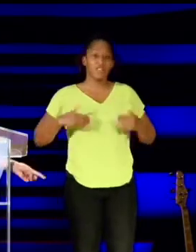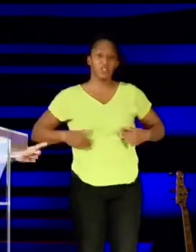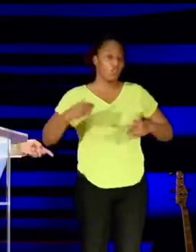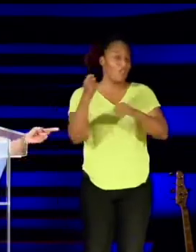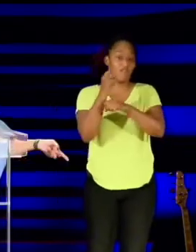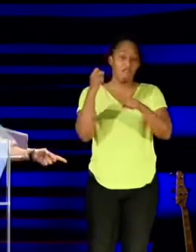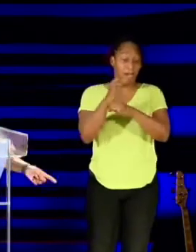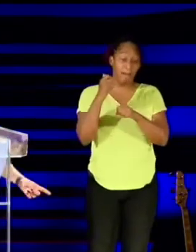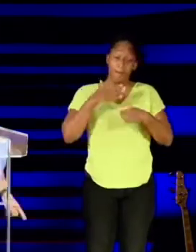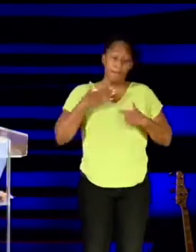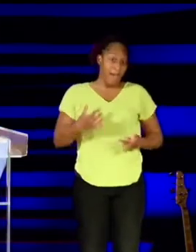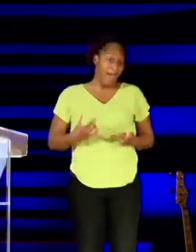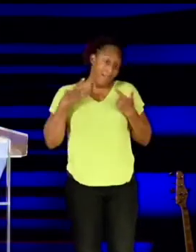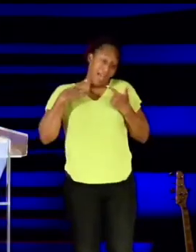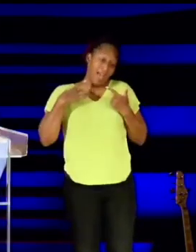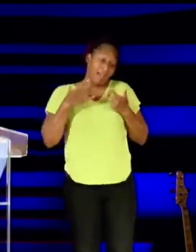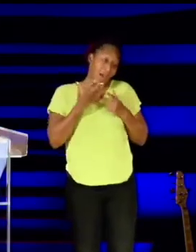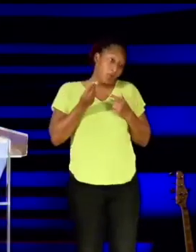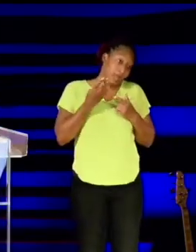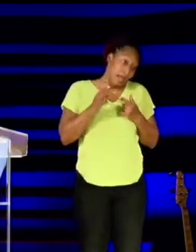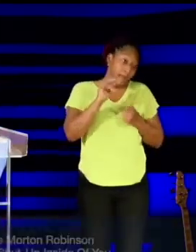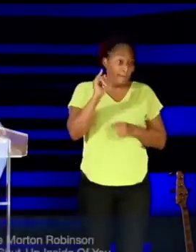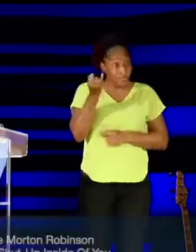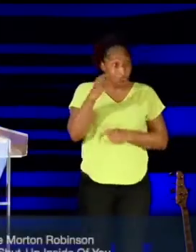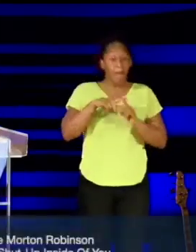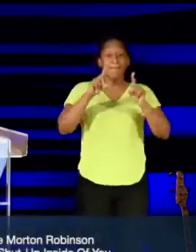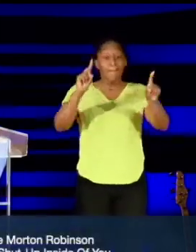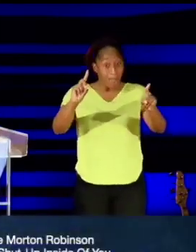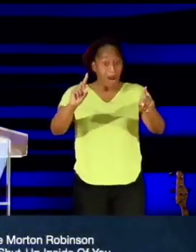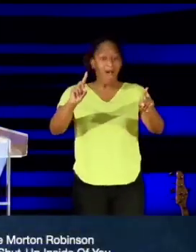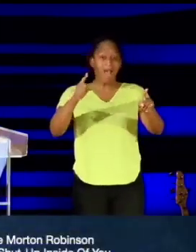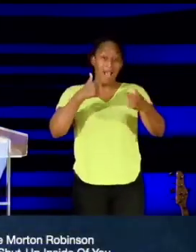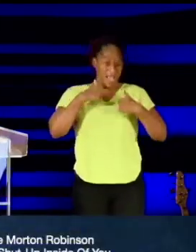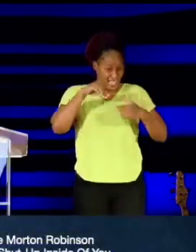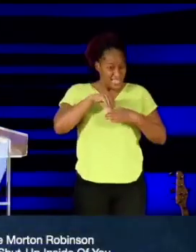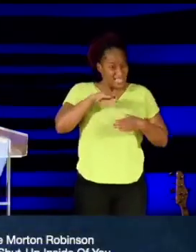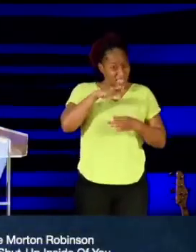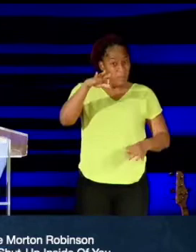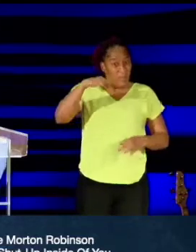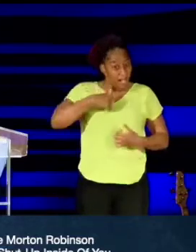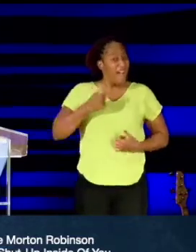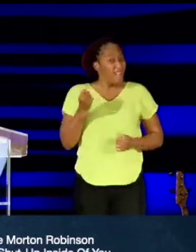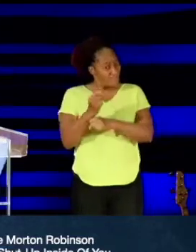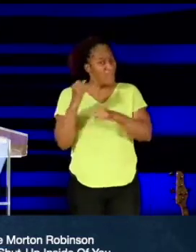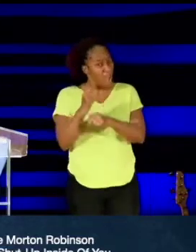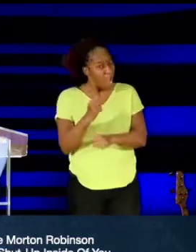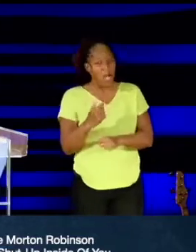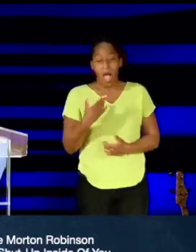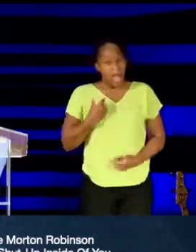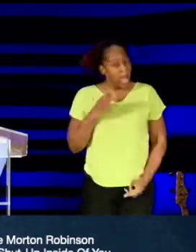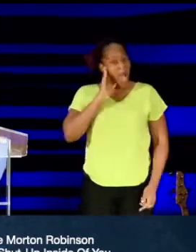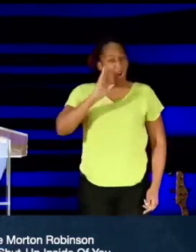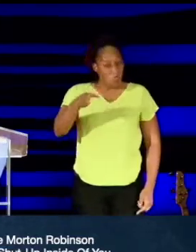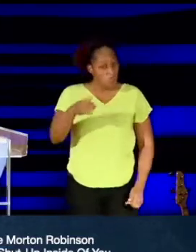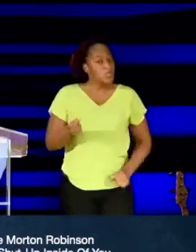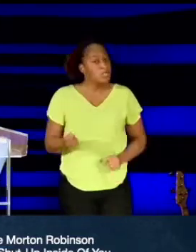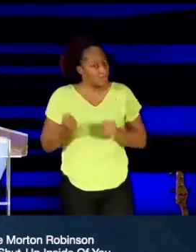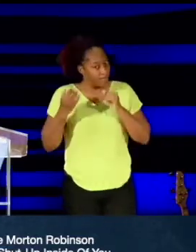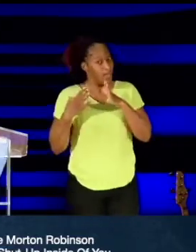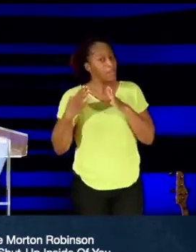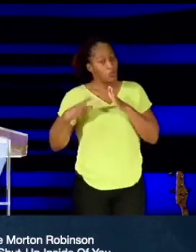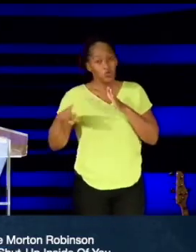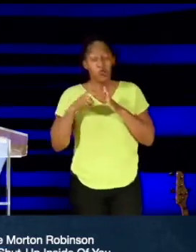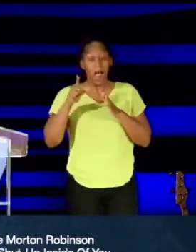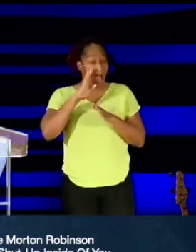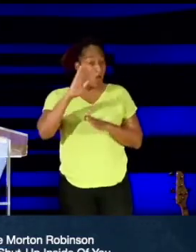life outside of with PJ, but listen, in the spirit, I'm a fighter. I'm going to give you a fight. I'm going to kick the devil in